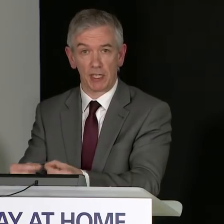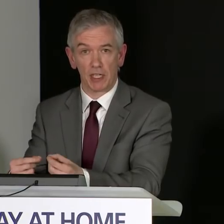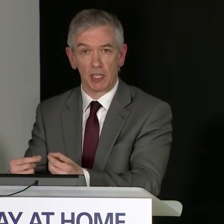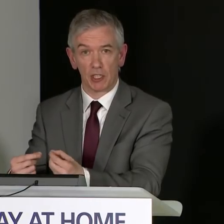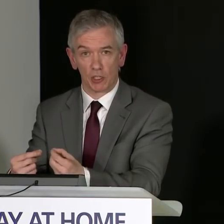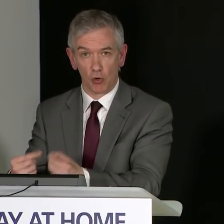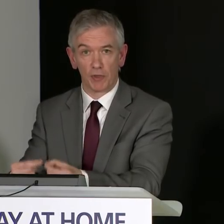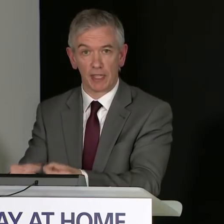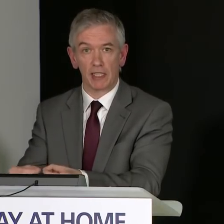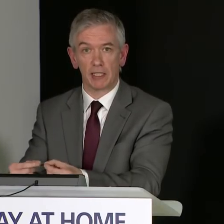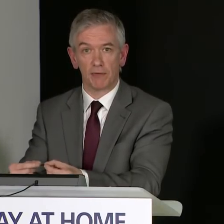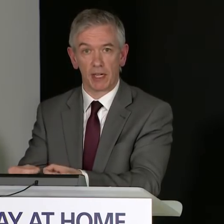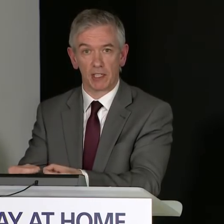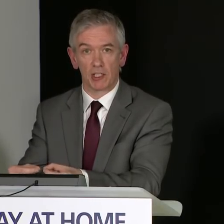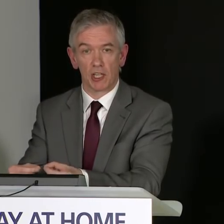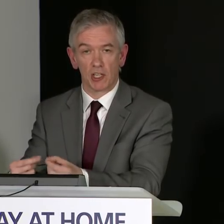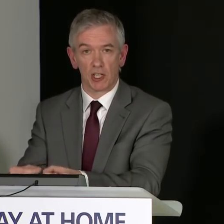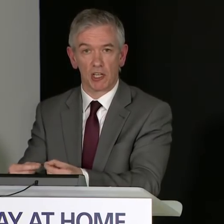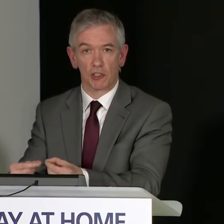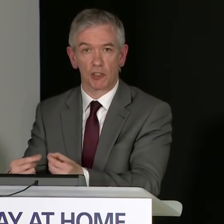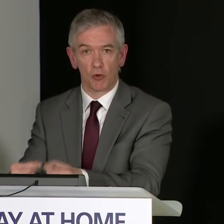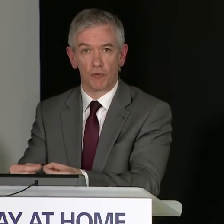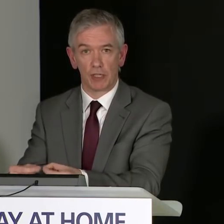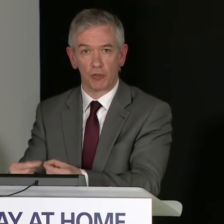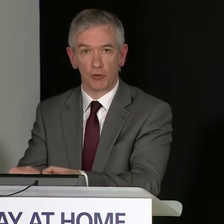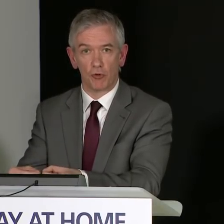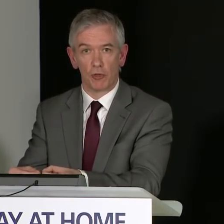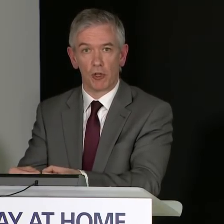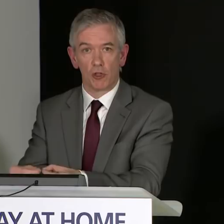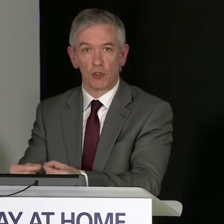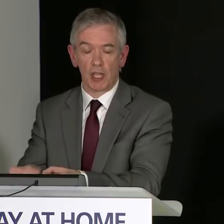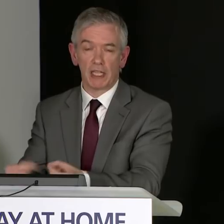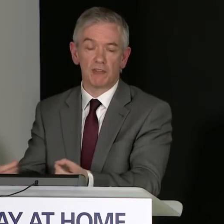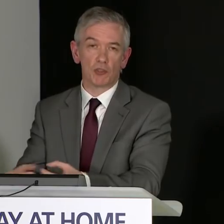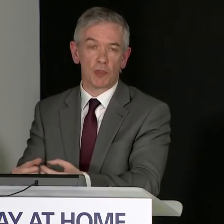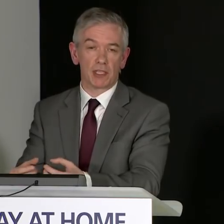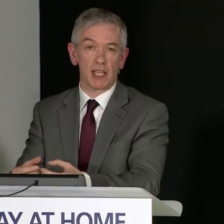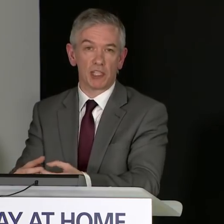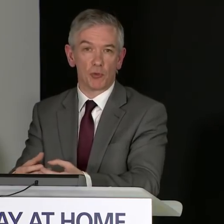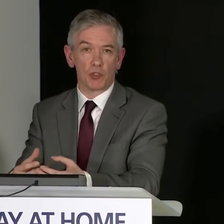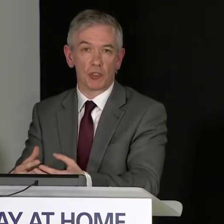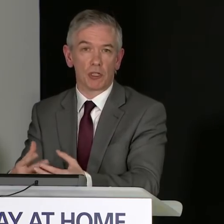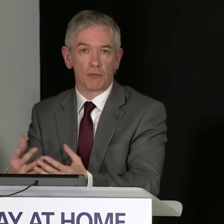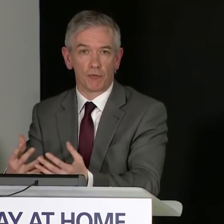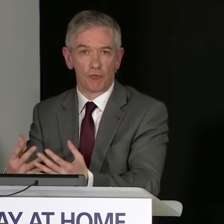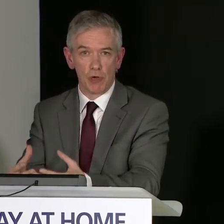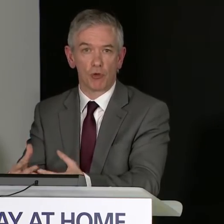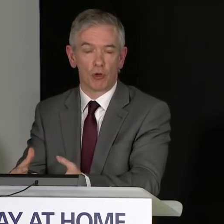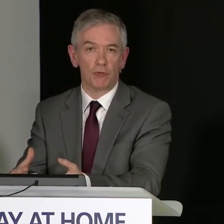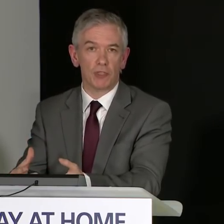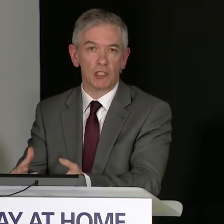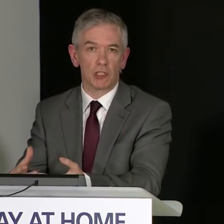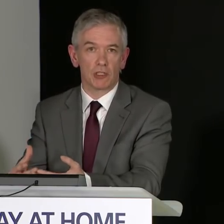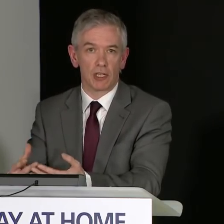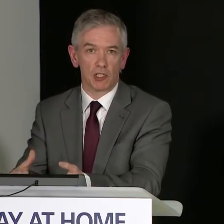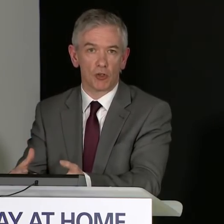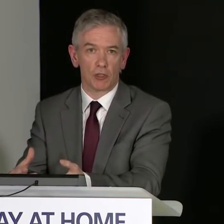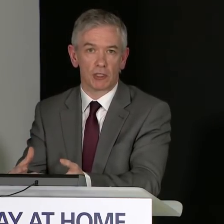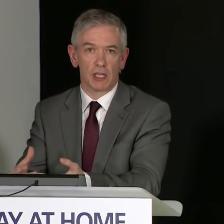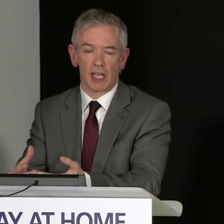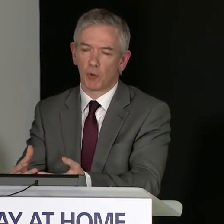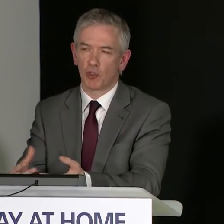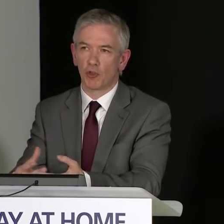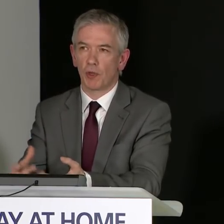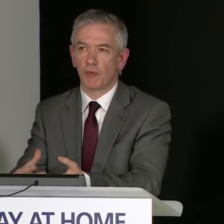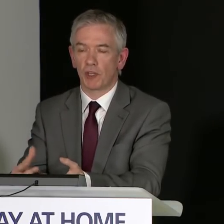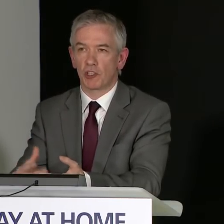specific to the COVID-19 virus SARS-CoV-2 so that leaves us with a test that we should have real confidence in in